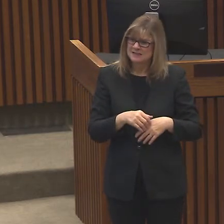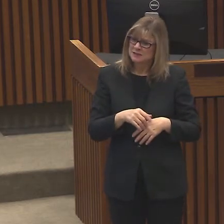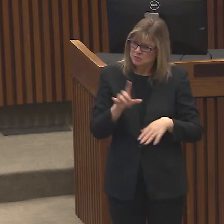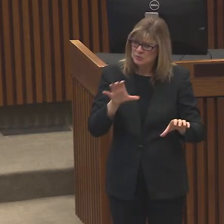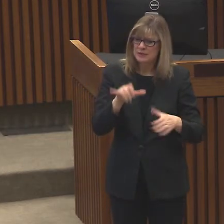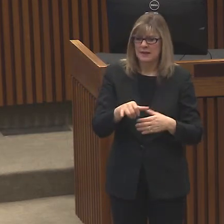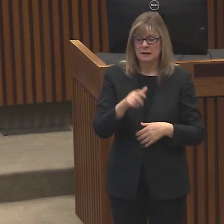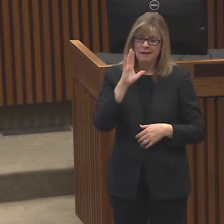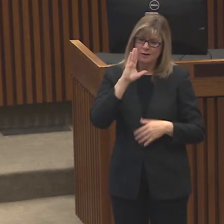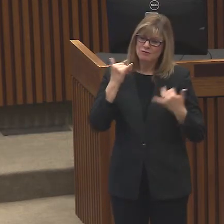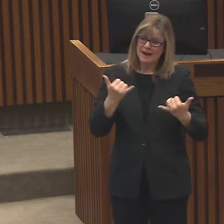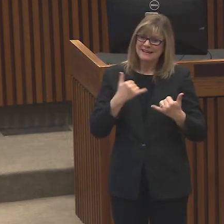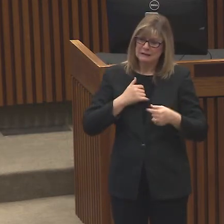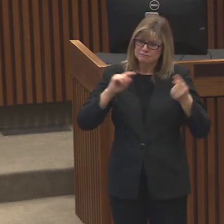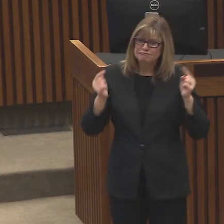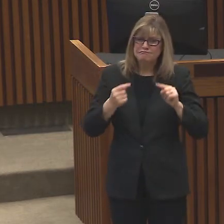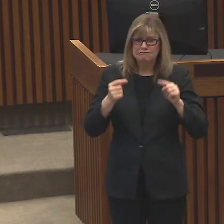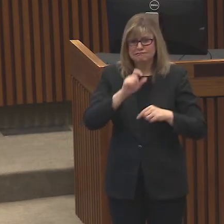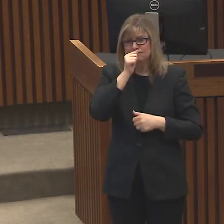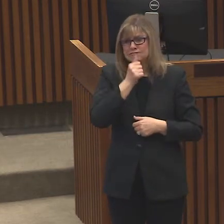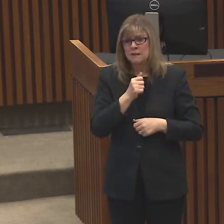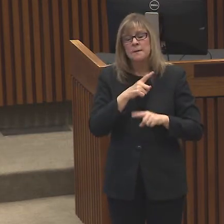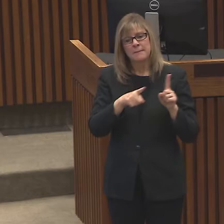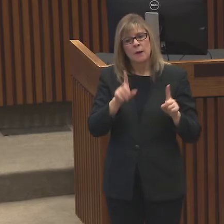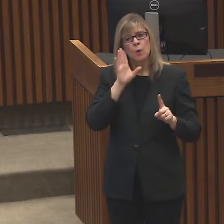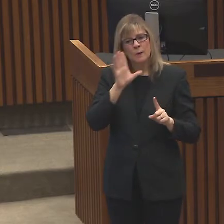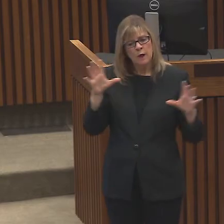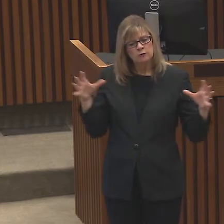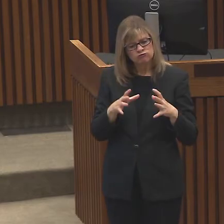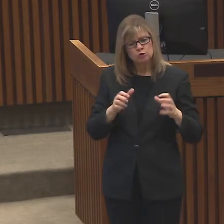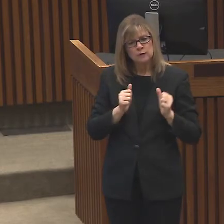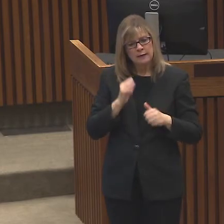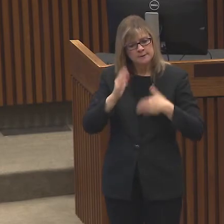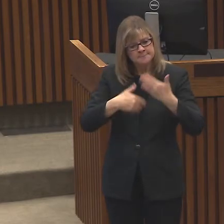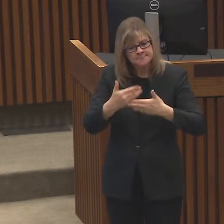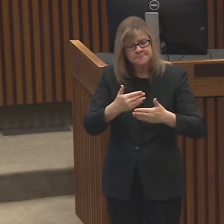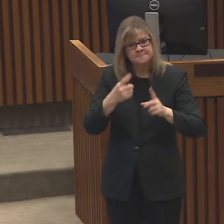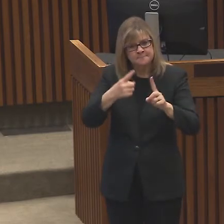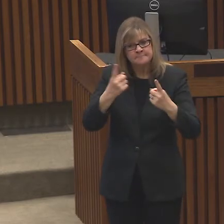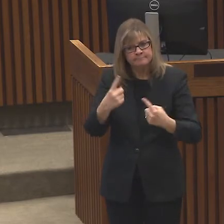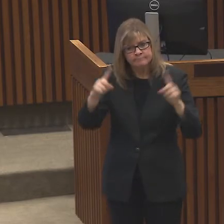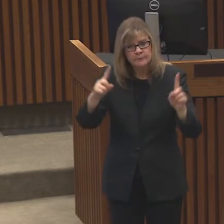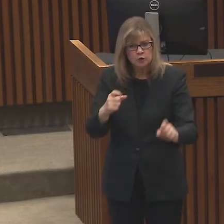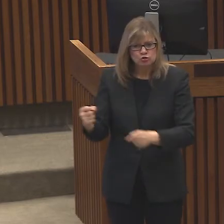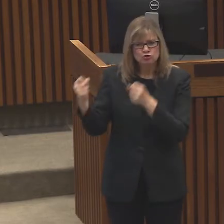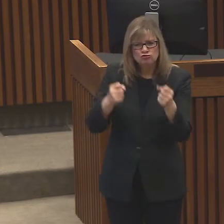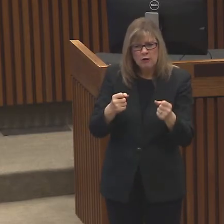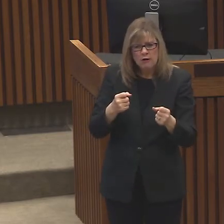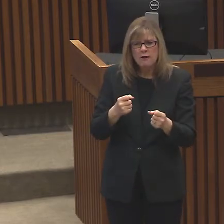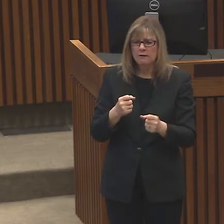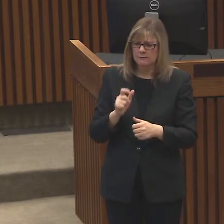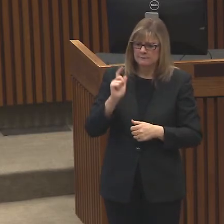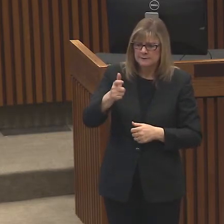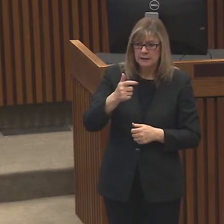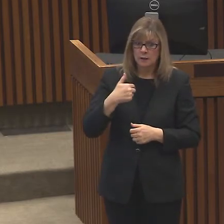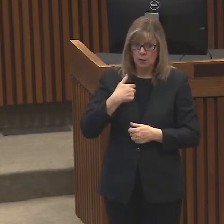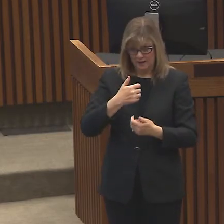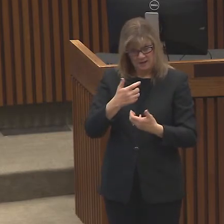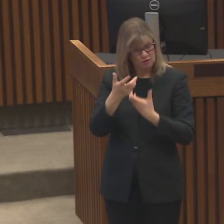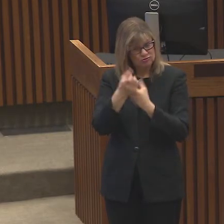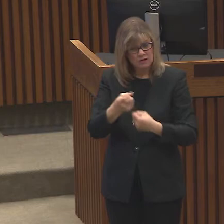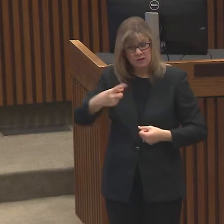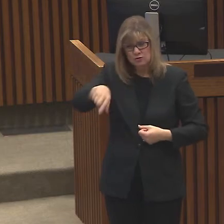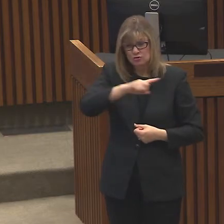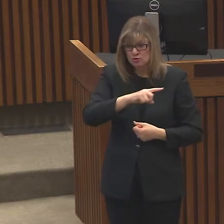come out of it and be stronger in the end. And we have faith in you, the residents, to pull together and help each other.